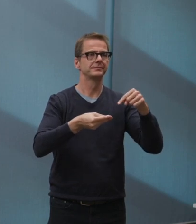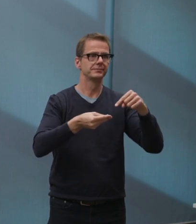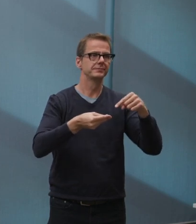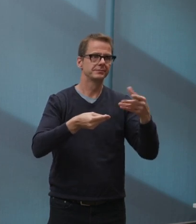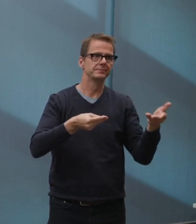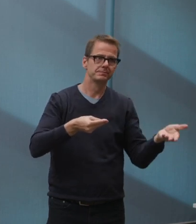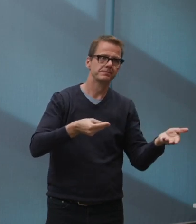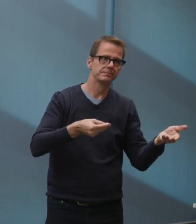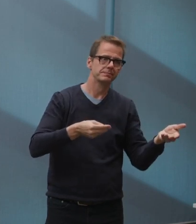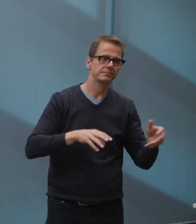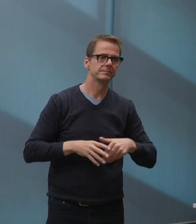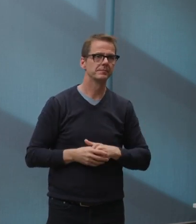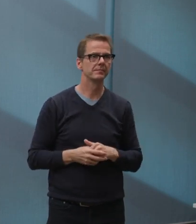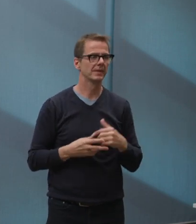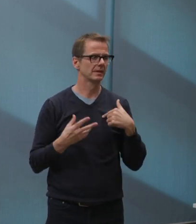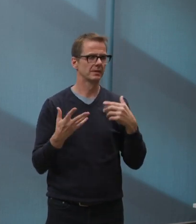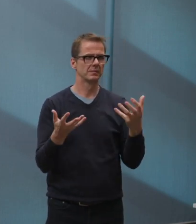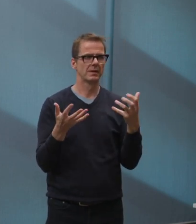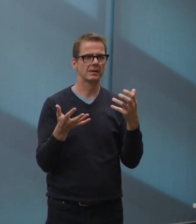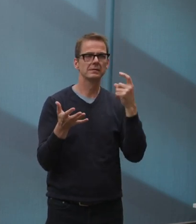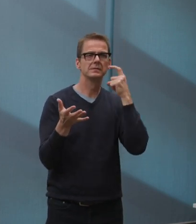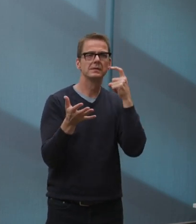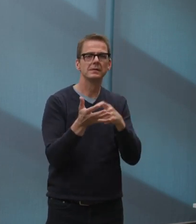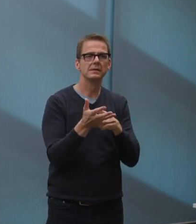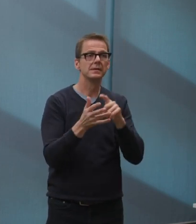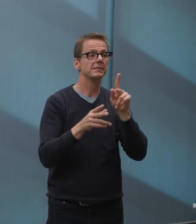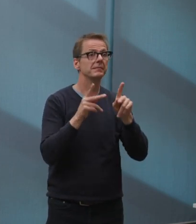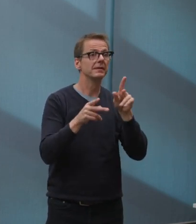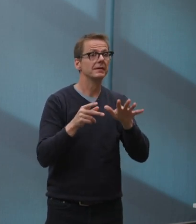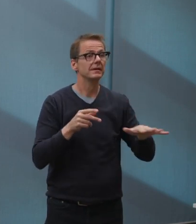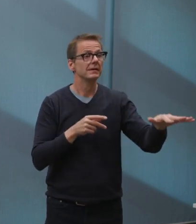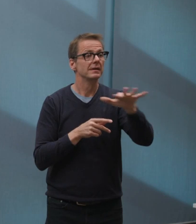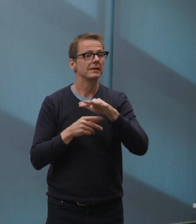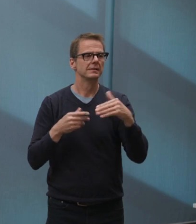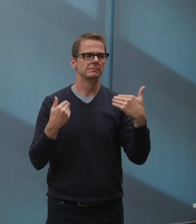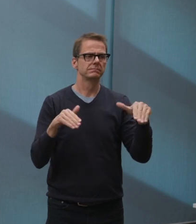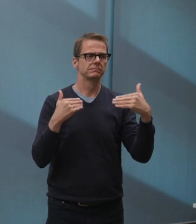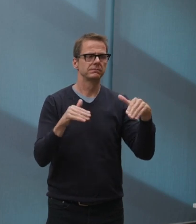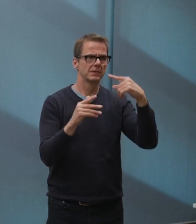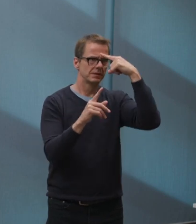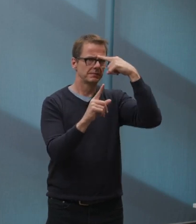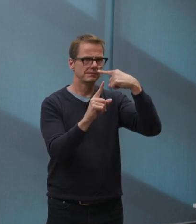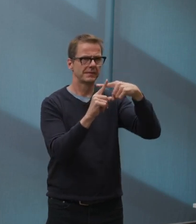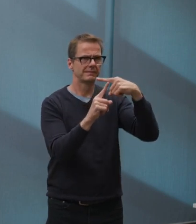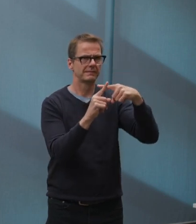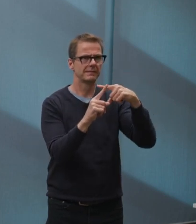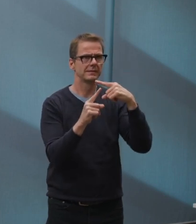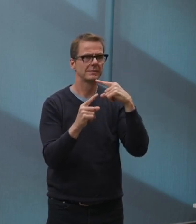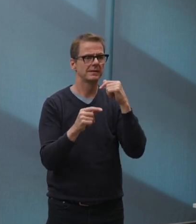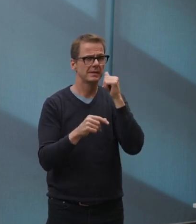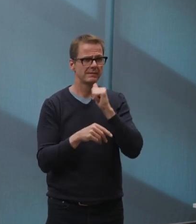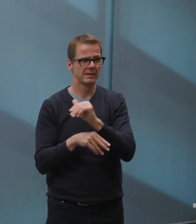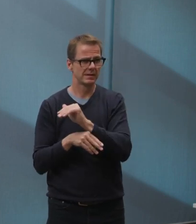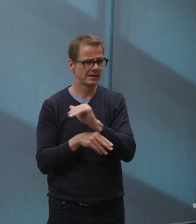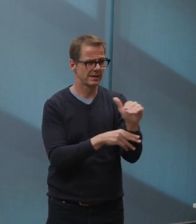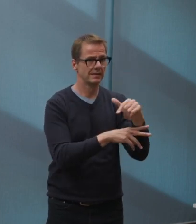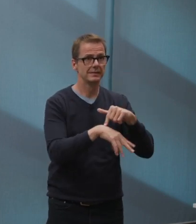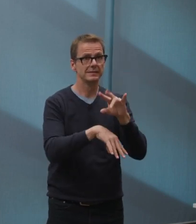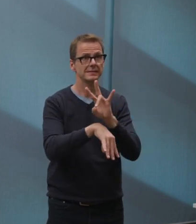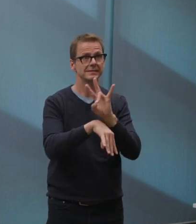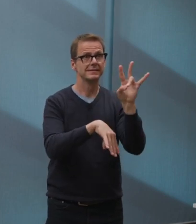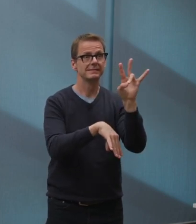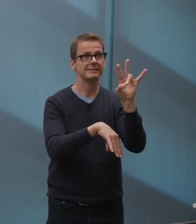Edmontonians who cheer and clap for our frontline workers every evening at 7pm, to the children who are colouring